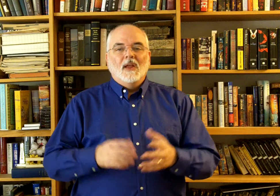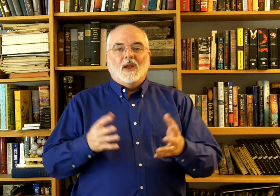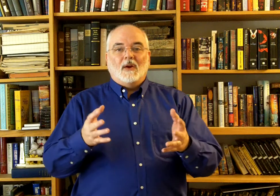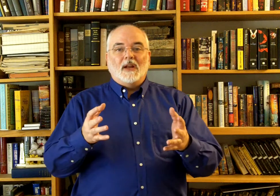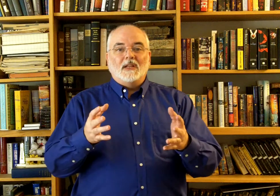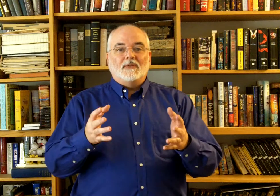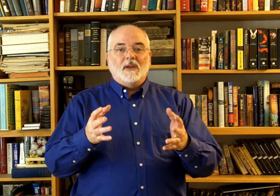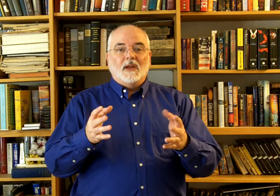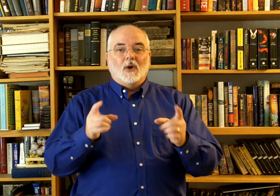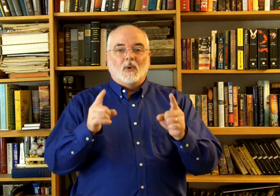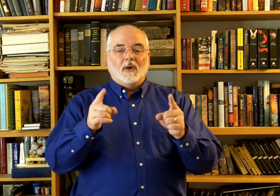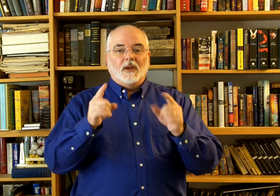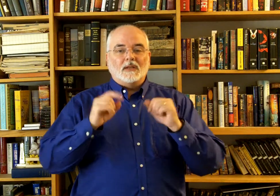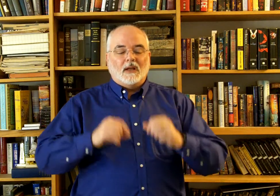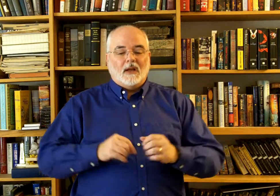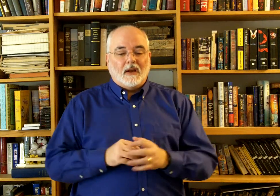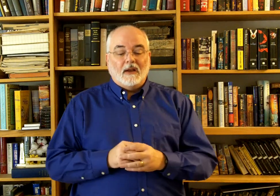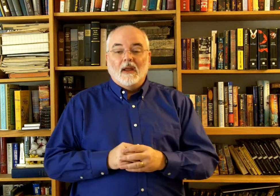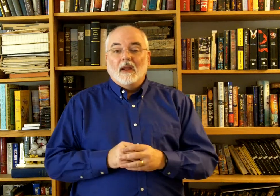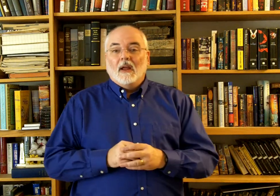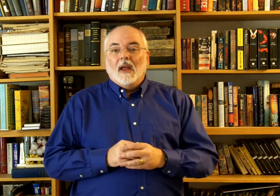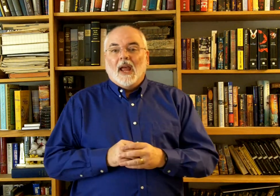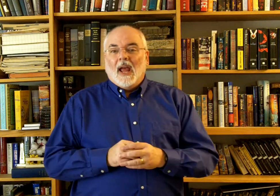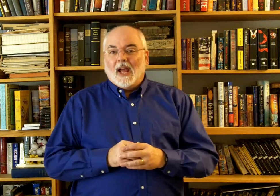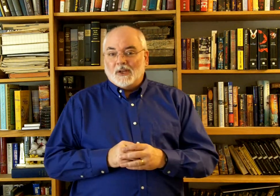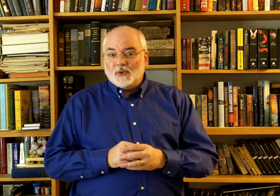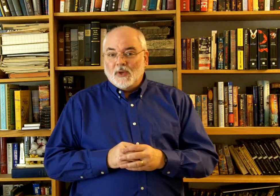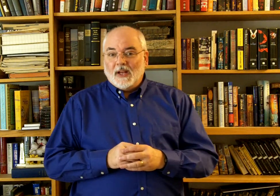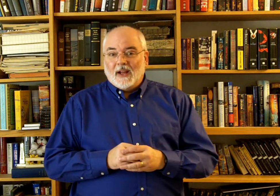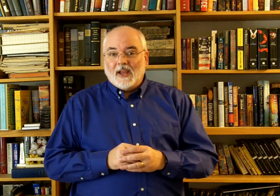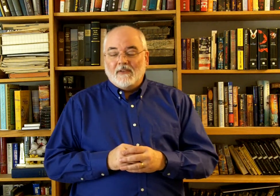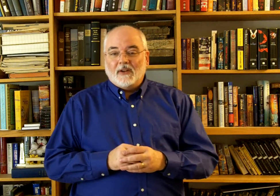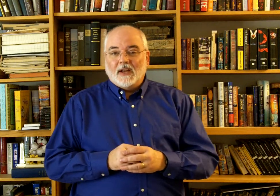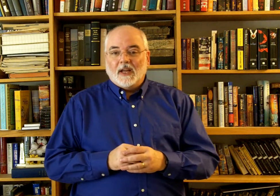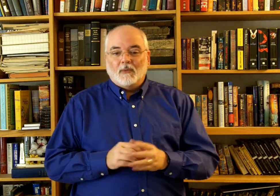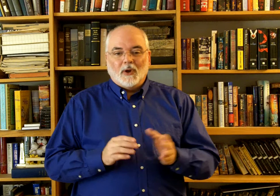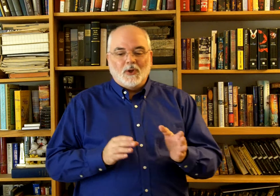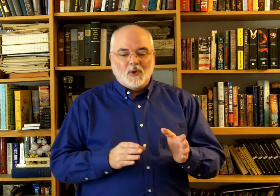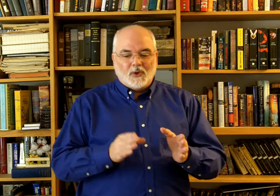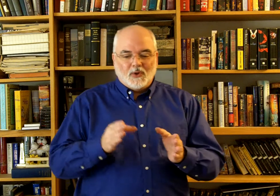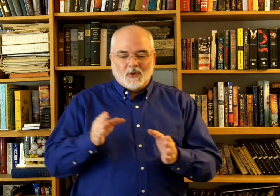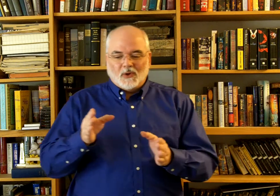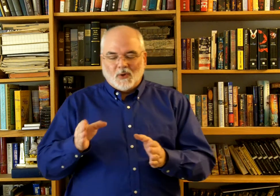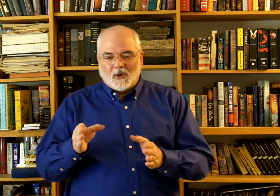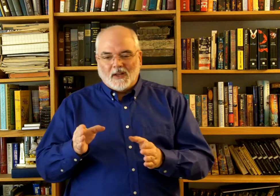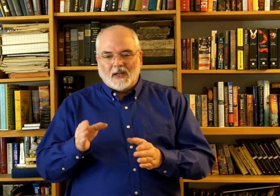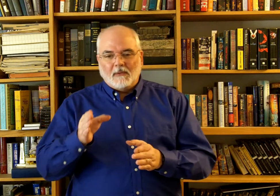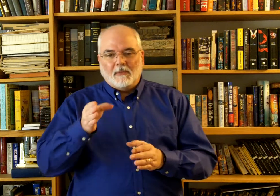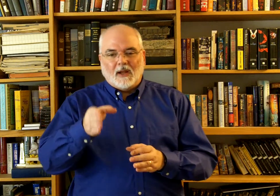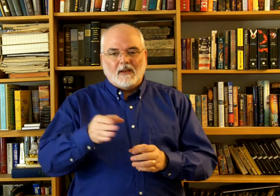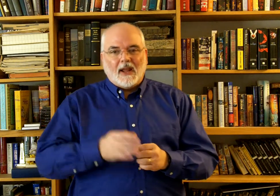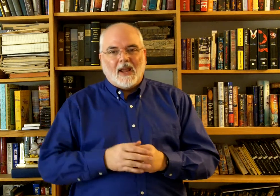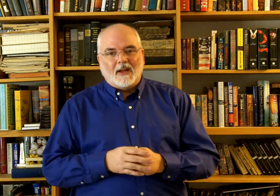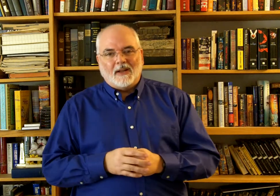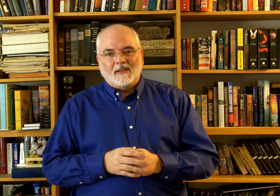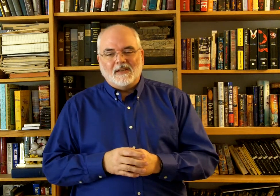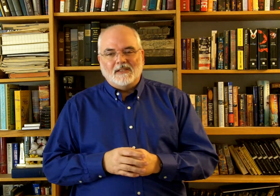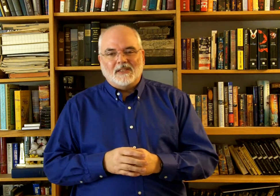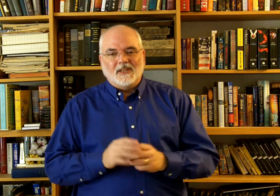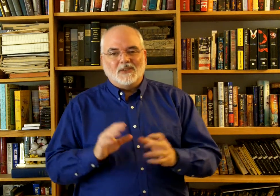All right, in this video we're going to sign How Sweet, How Heavenly, and we're going to do it to the recording that will be played at LTC, so